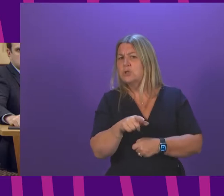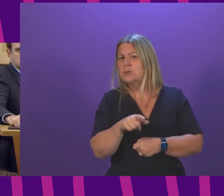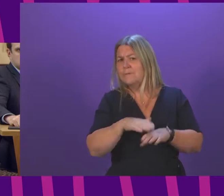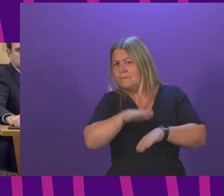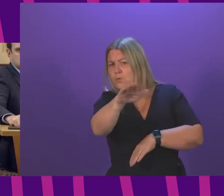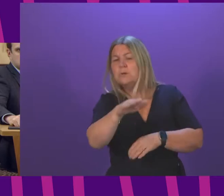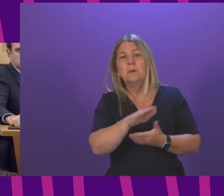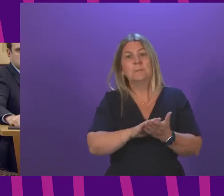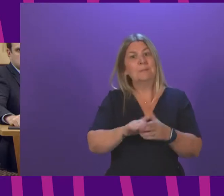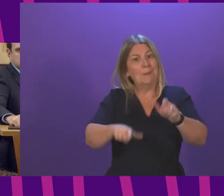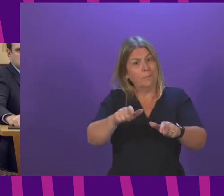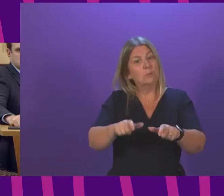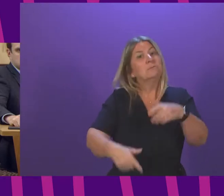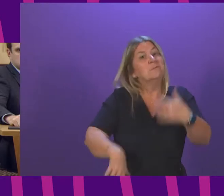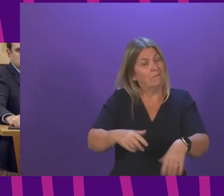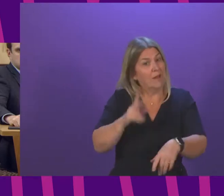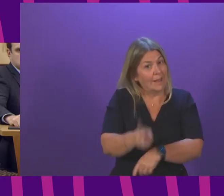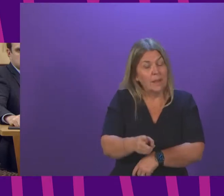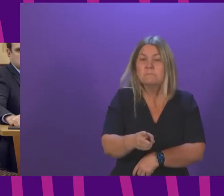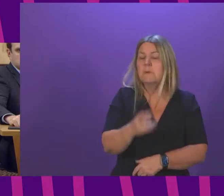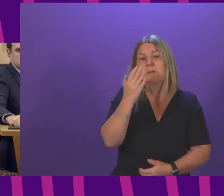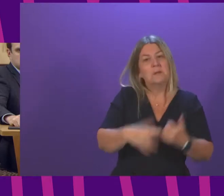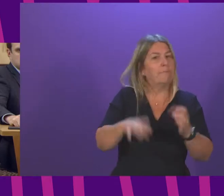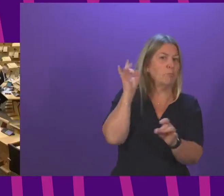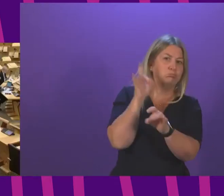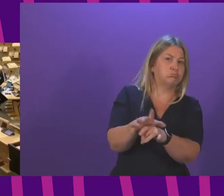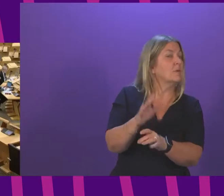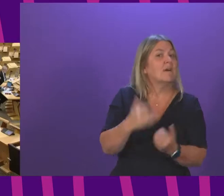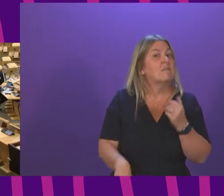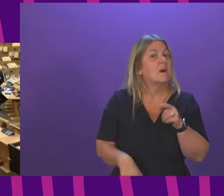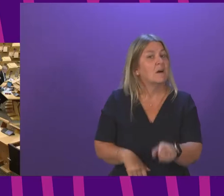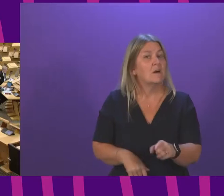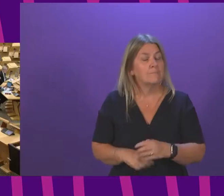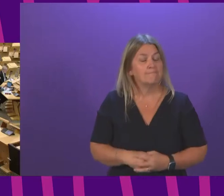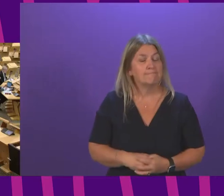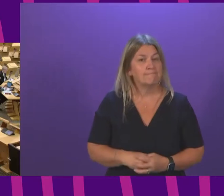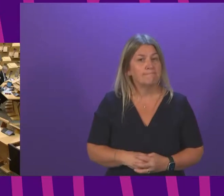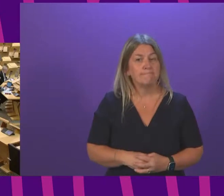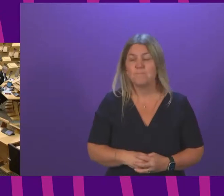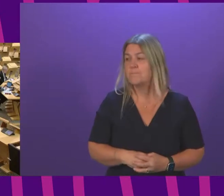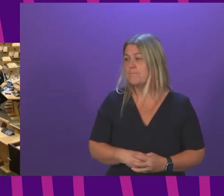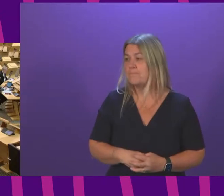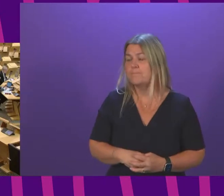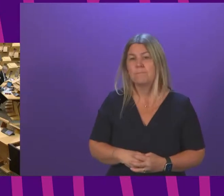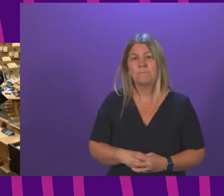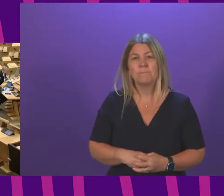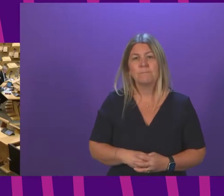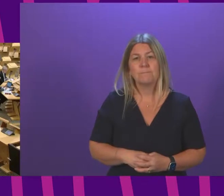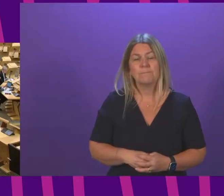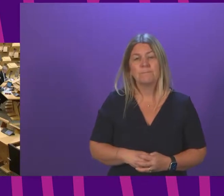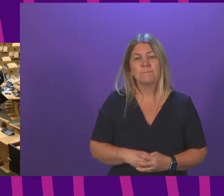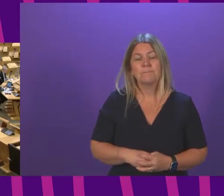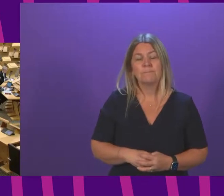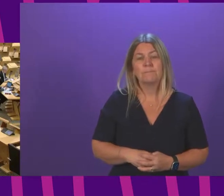silenced by officials or ministers in this way ever again. Deputy First Minister. I have to say, of